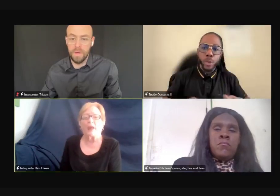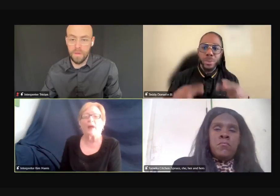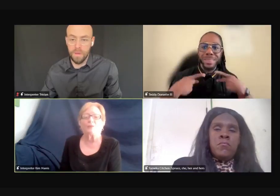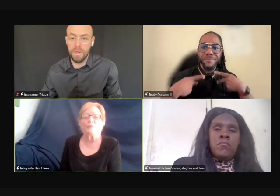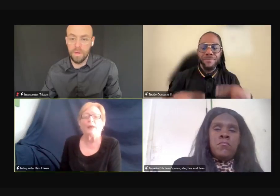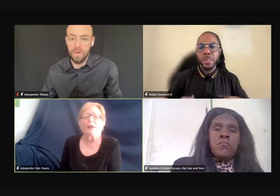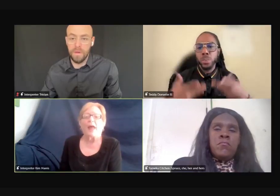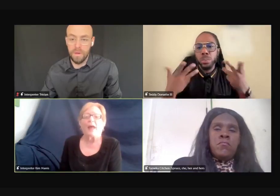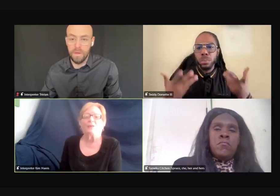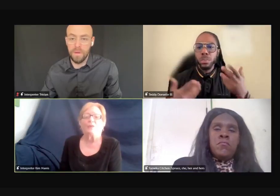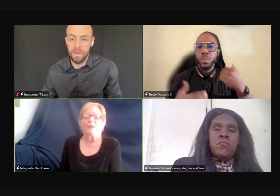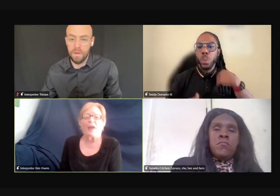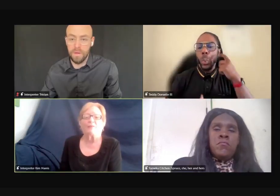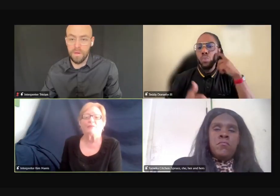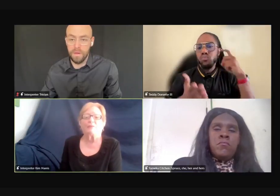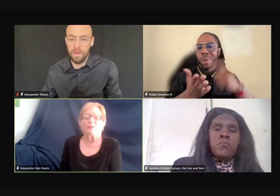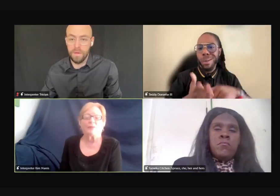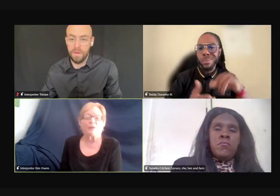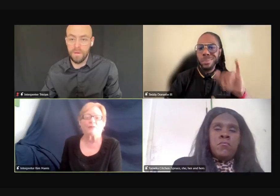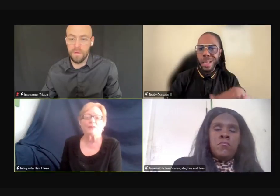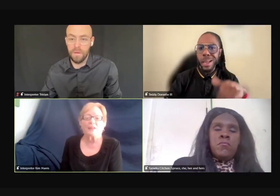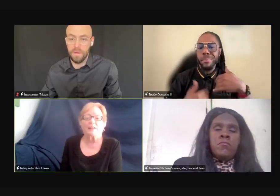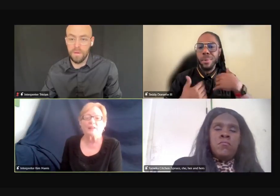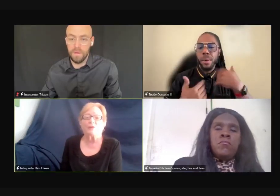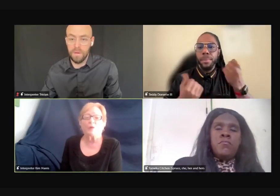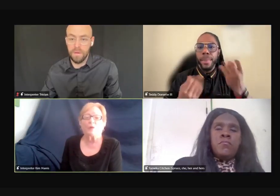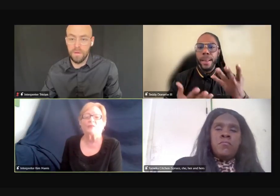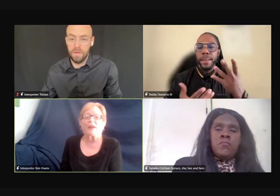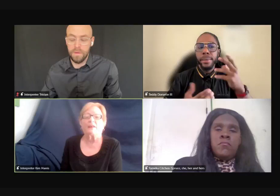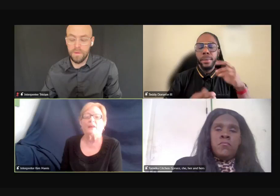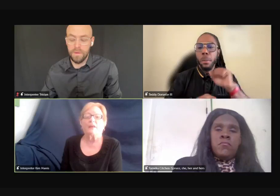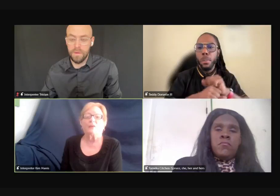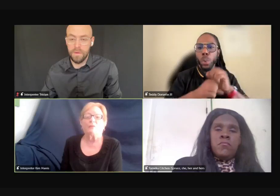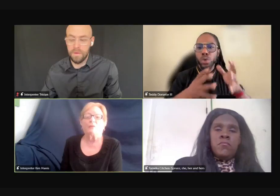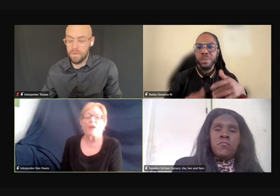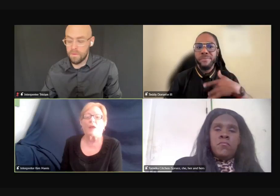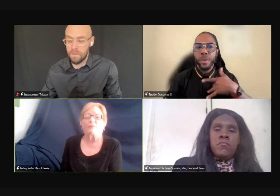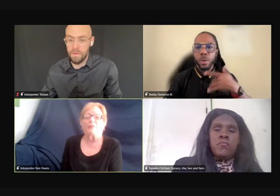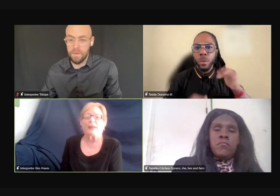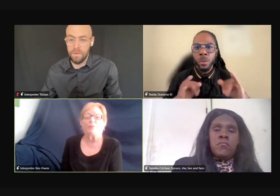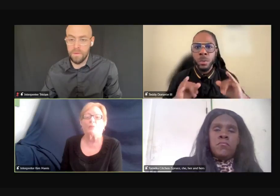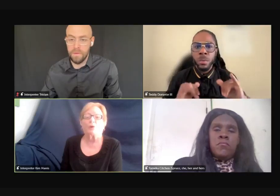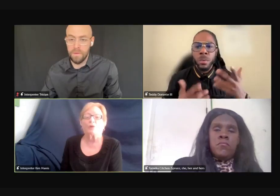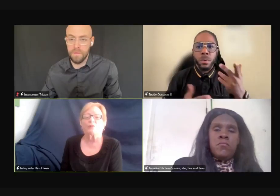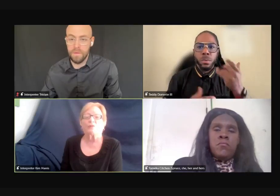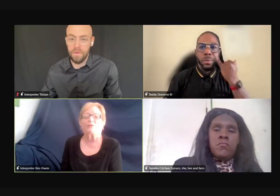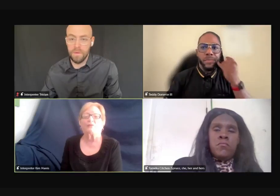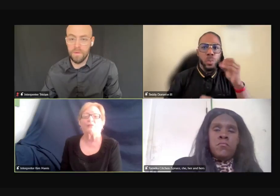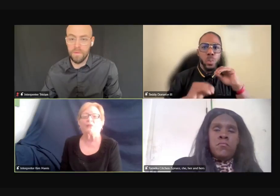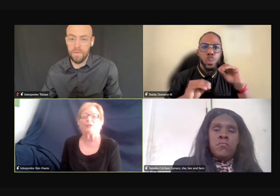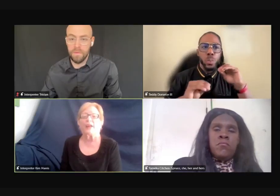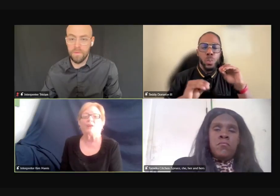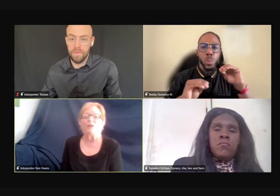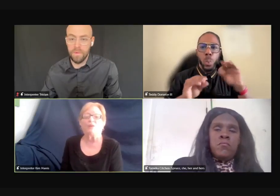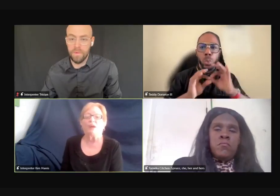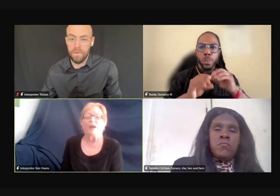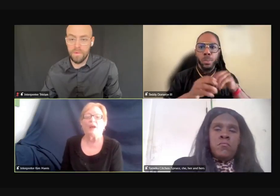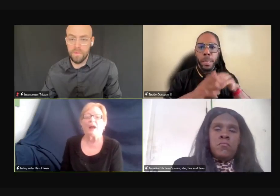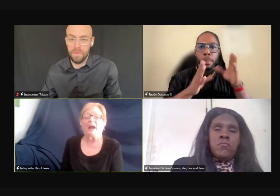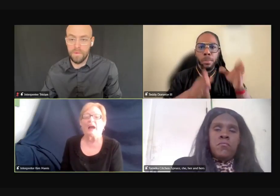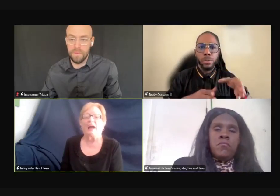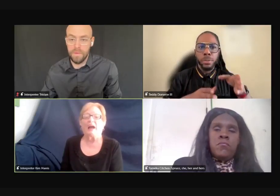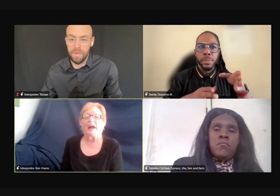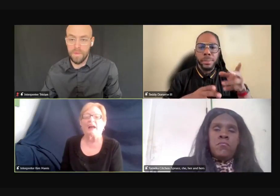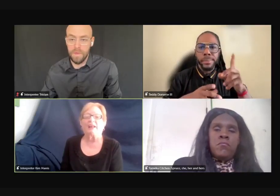Zoom. Yeah, on Zoom. And you can have, you can there physically, you notice that you have many workers that feel like, oh,